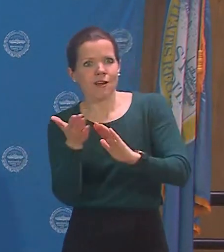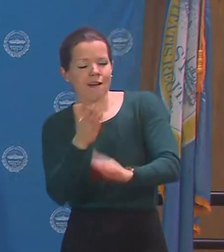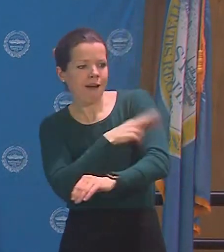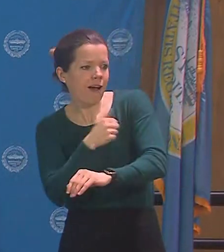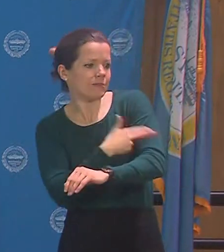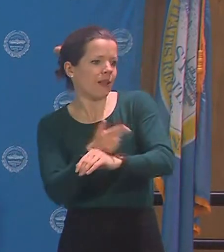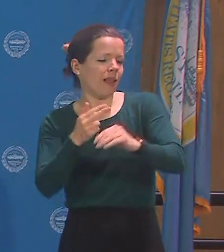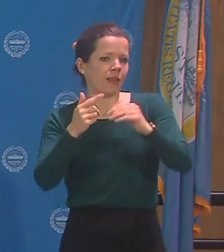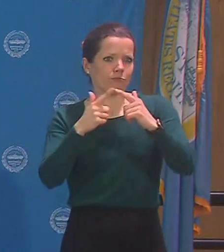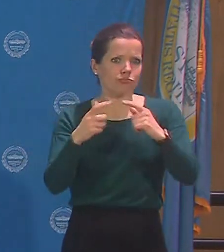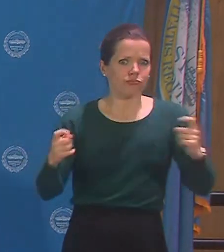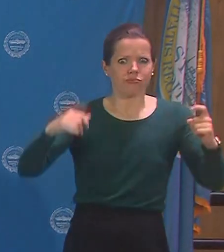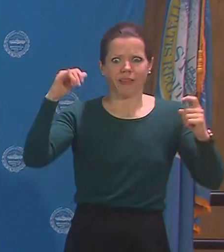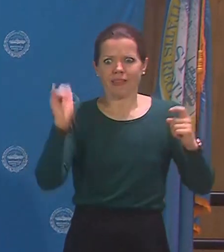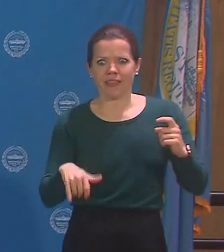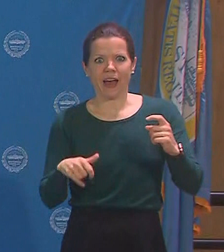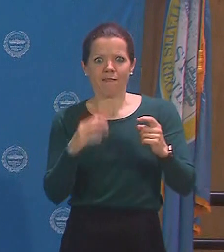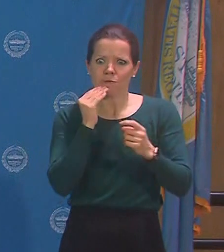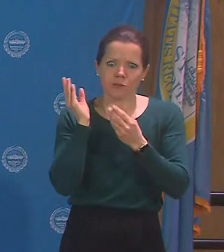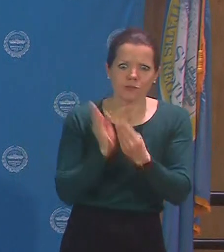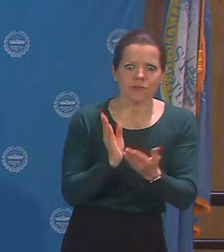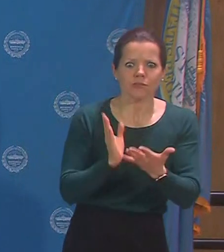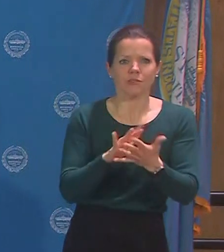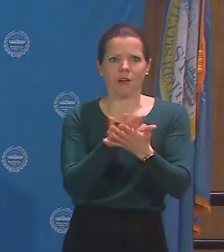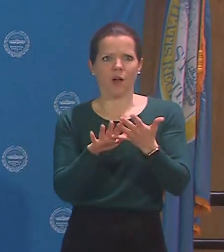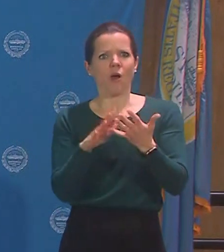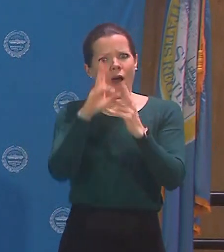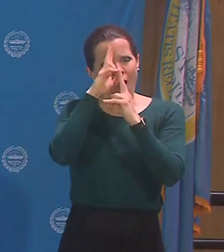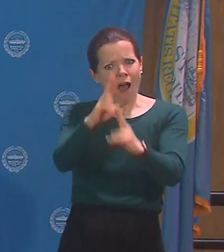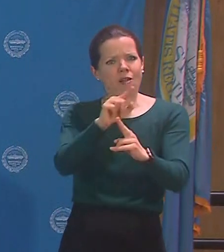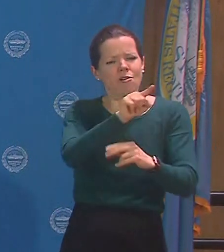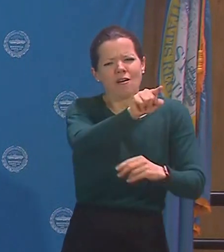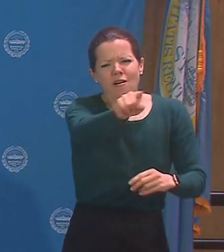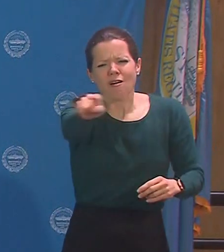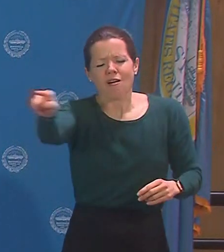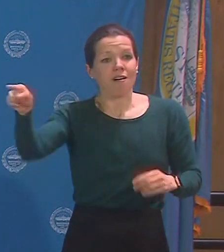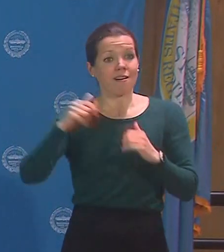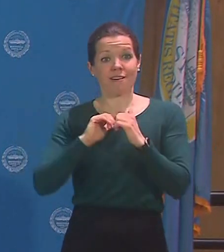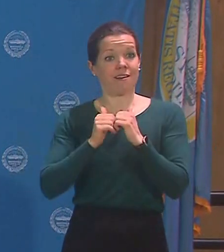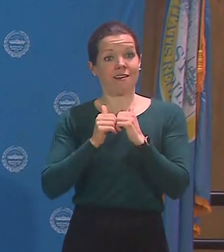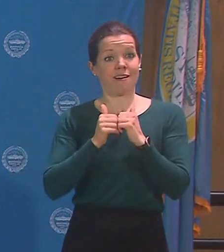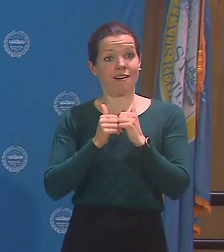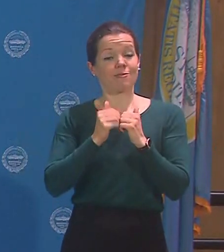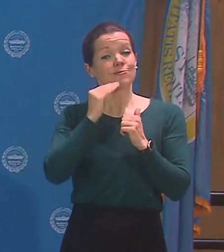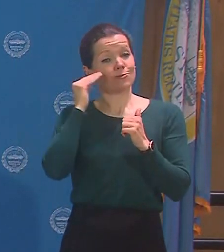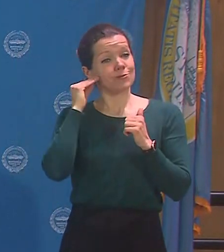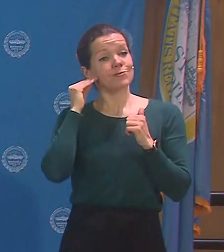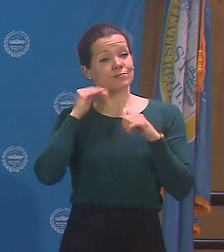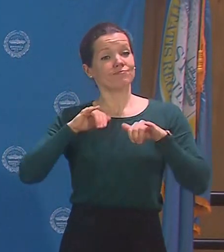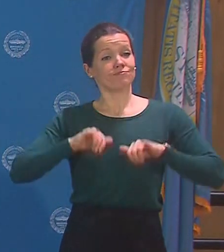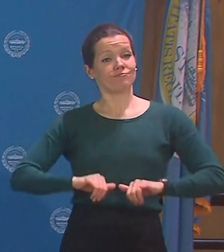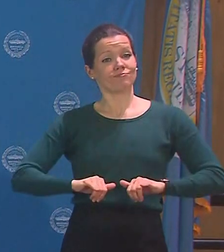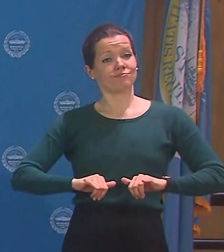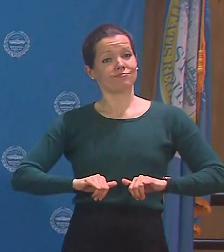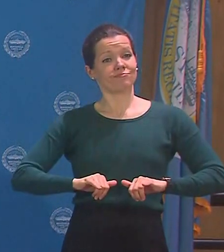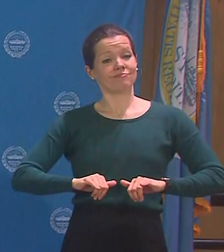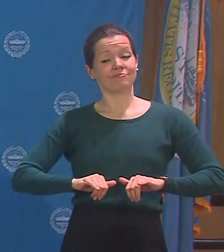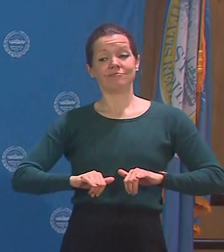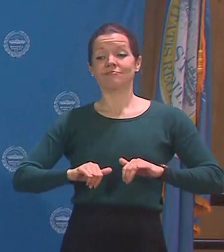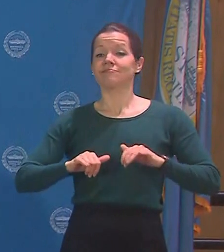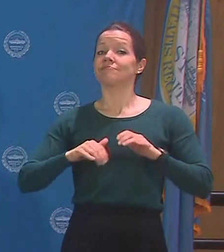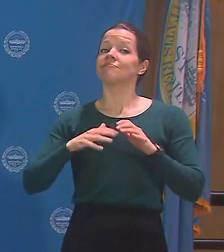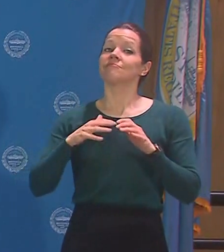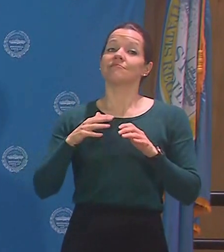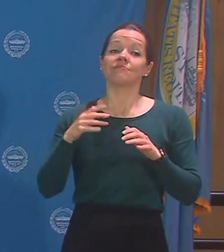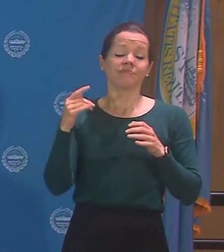while standing apart. Stay at home as much as possible. Keep social distancing. Wear a face covering every time